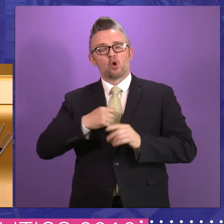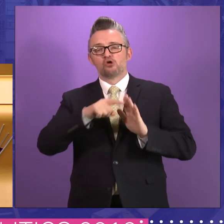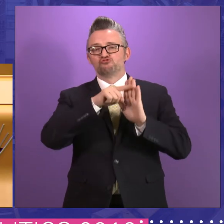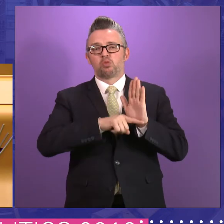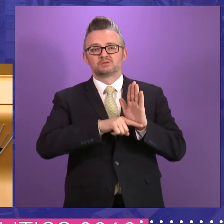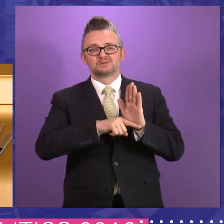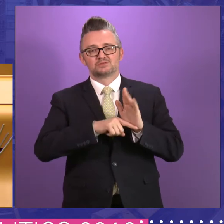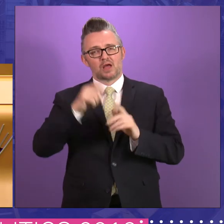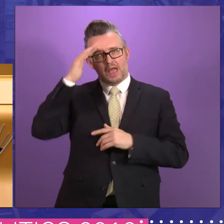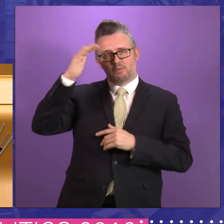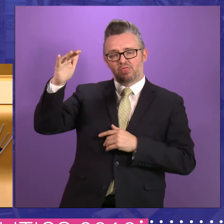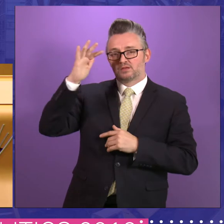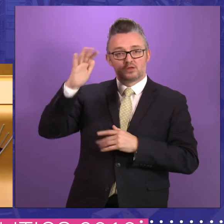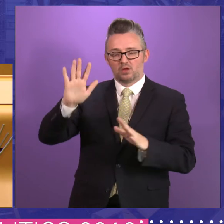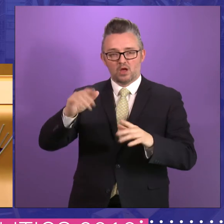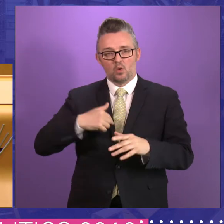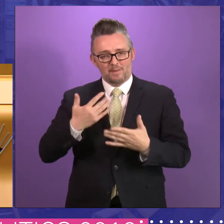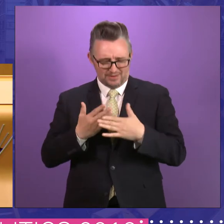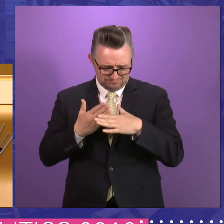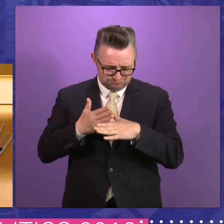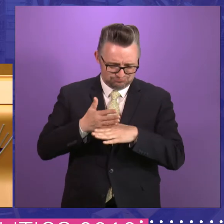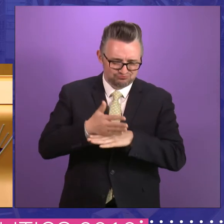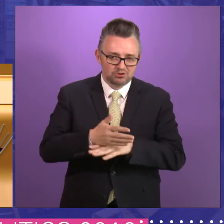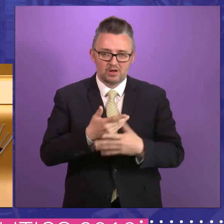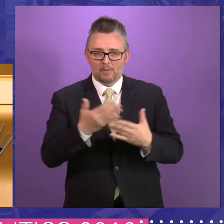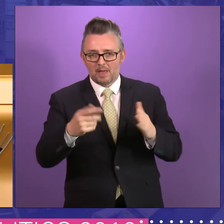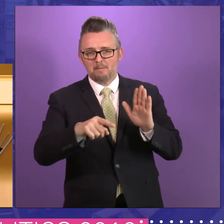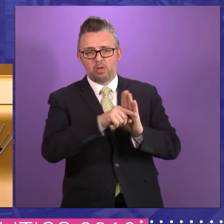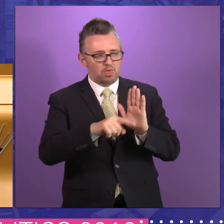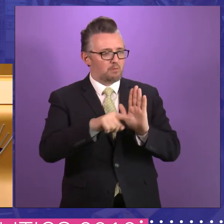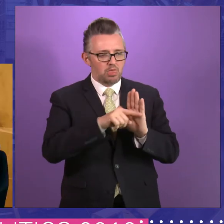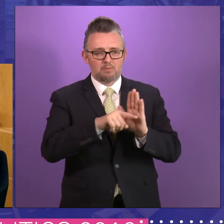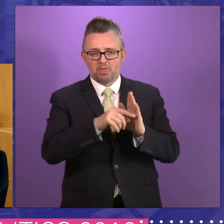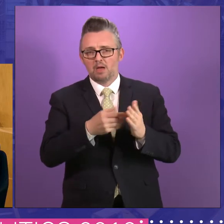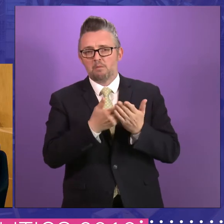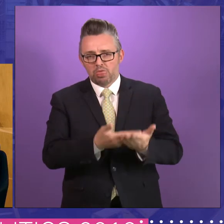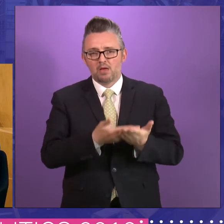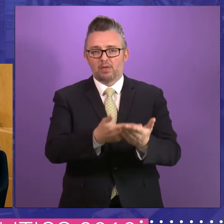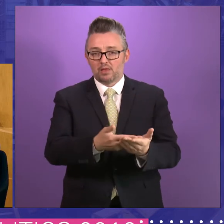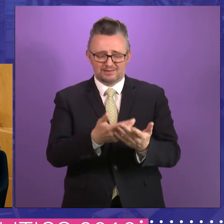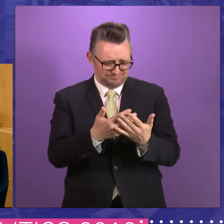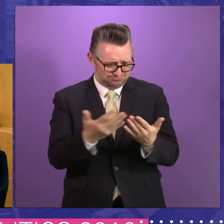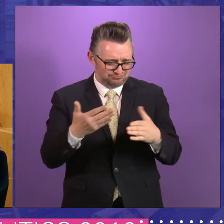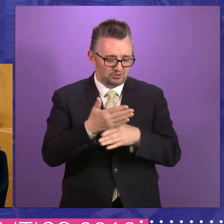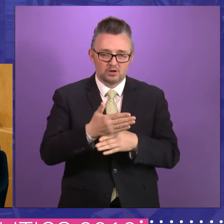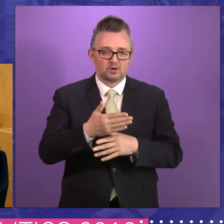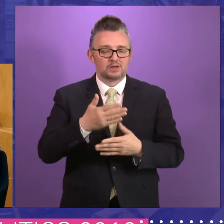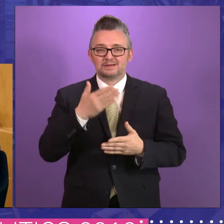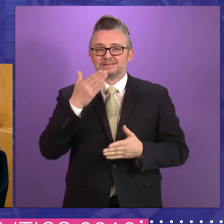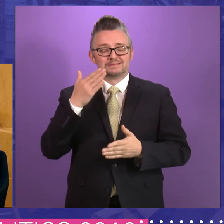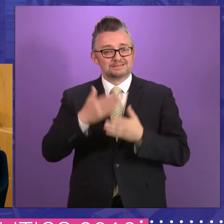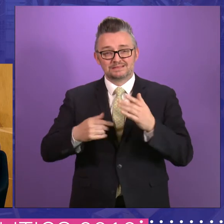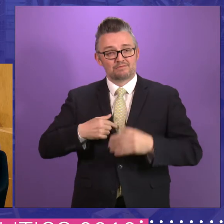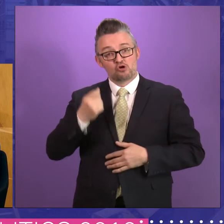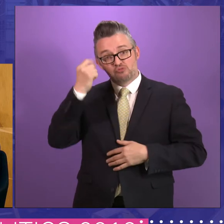We did enormous work on the number of bills we thought the parliament would deal with every year. We never imagined, despite